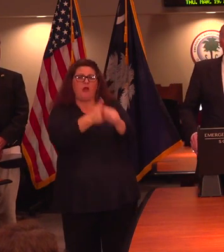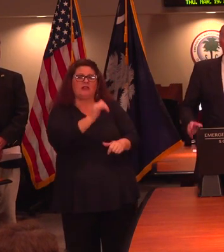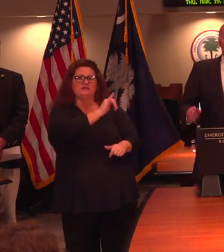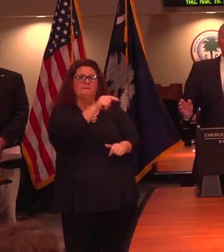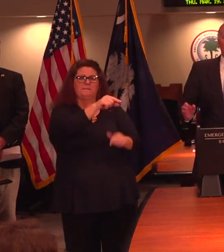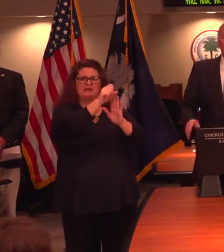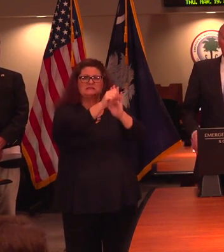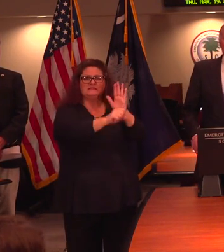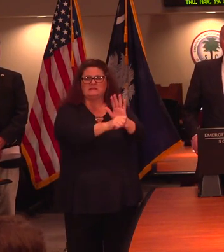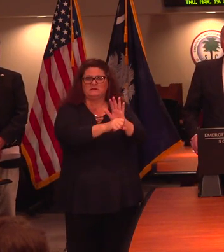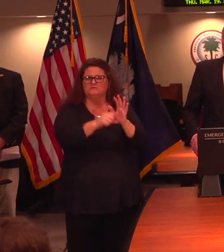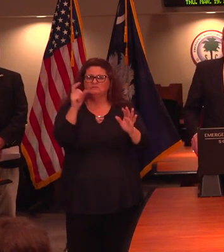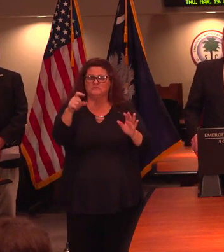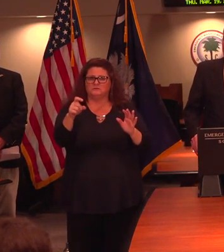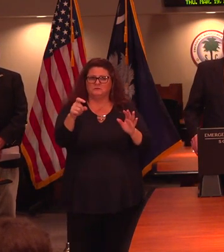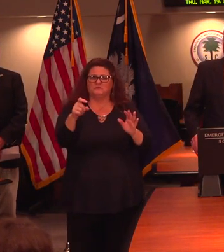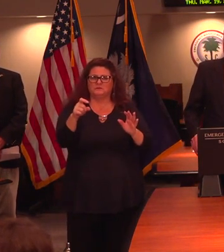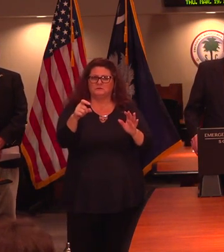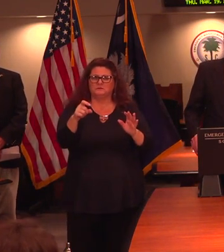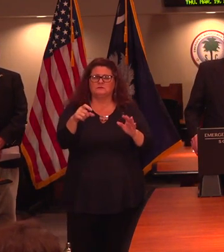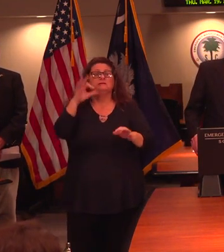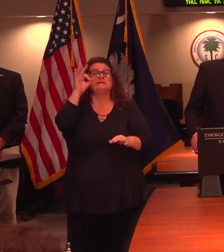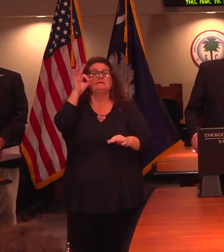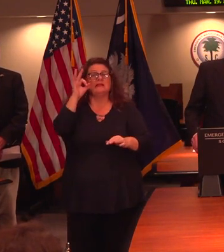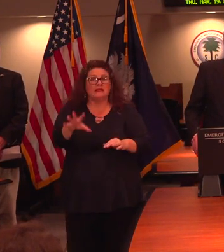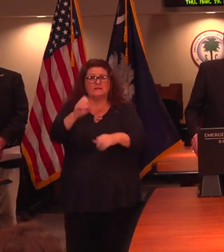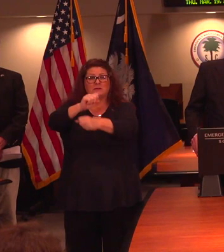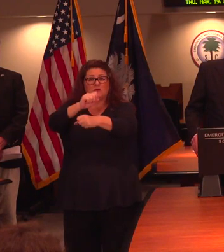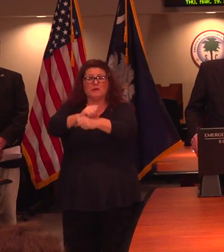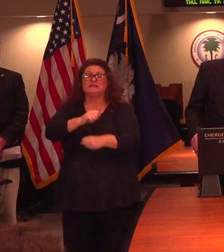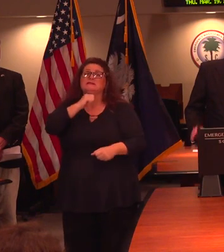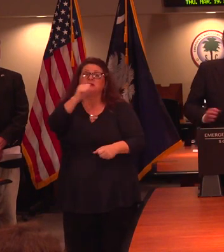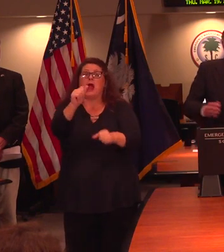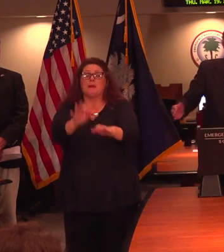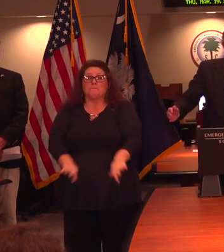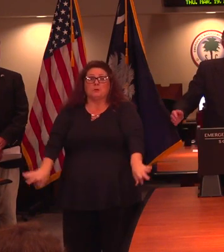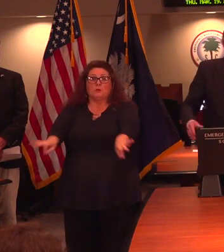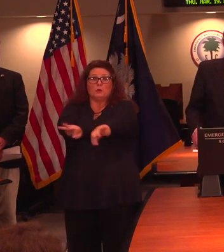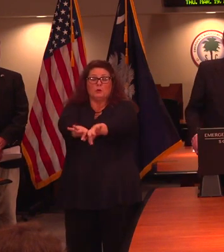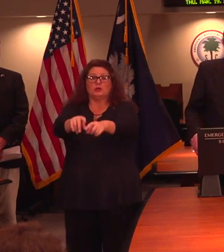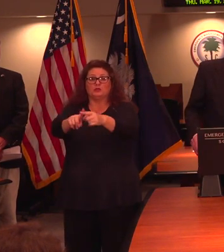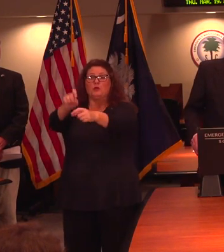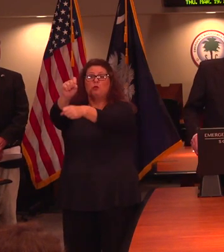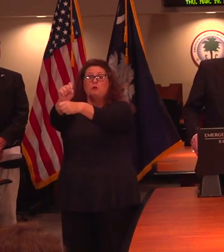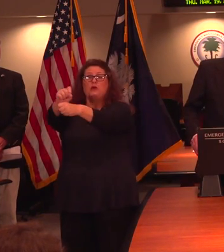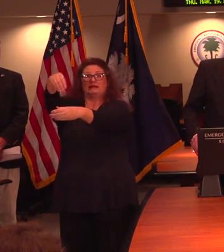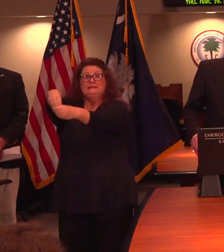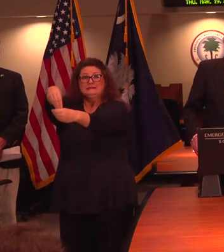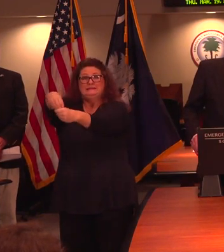think it ought to be a rule. If it's an unessential employee, you ought to work from home.